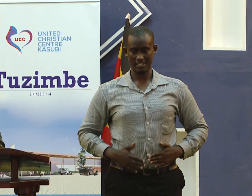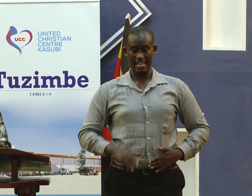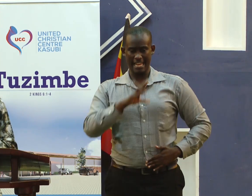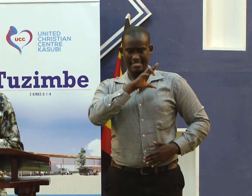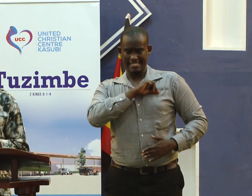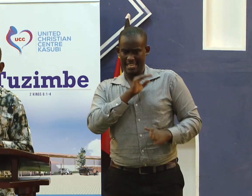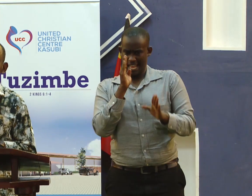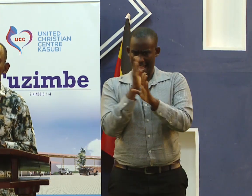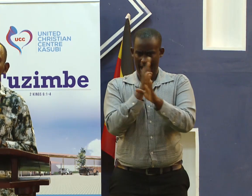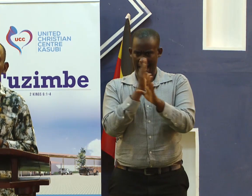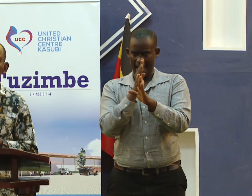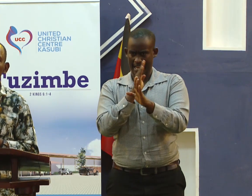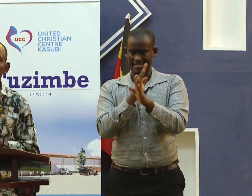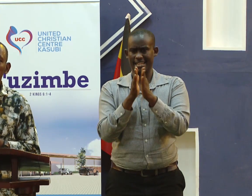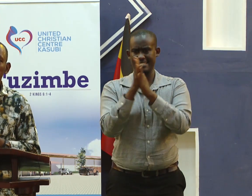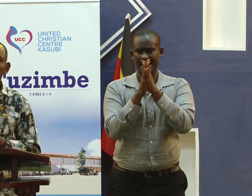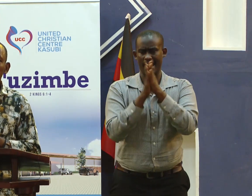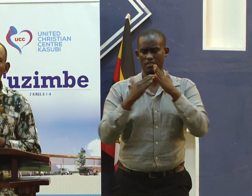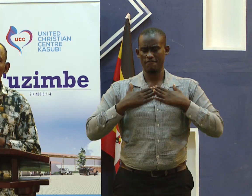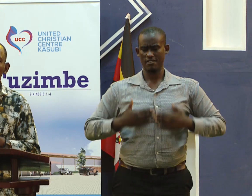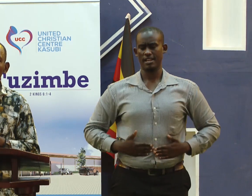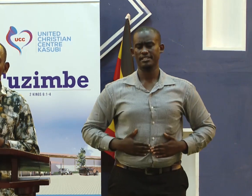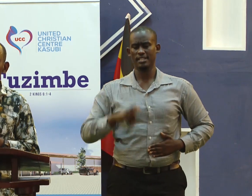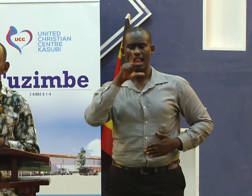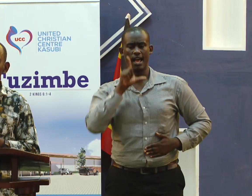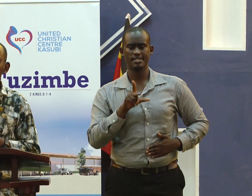It moves so much in the desires of the flesh.